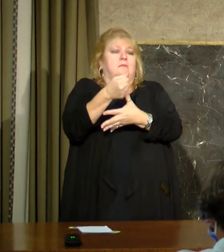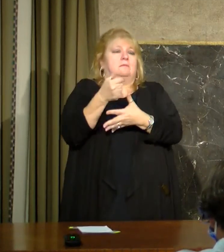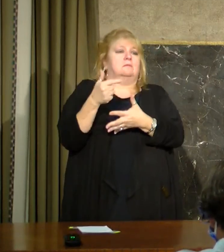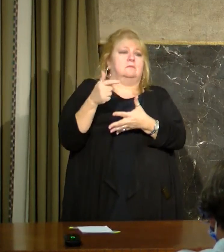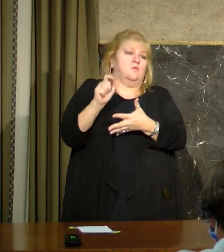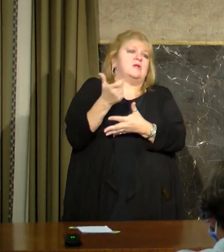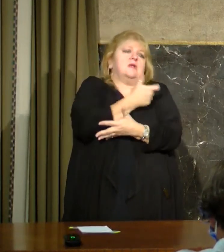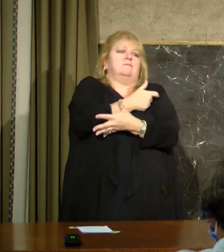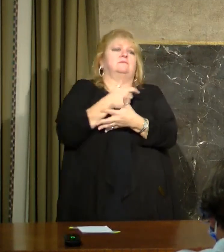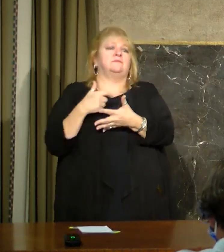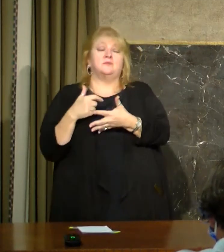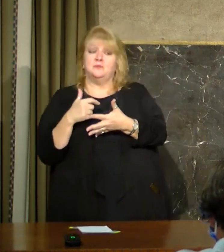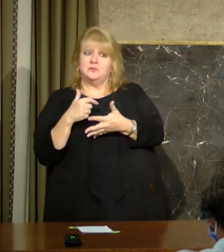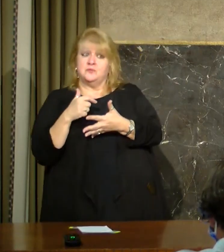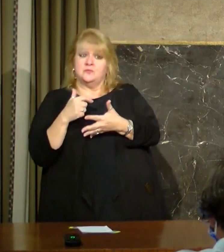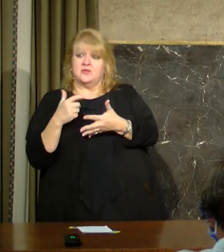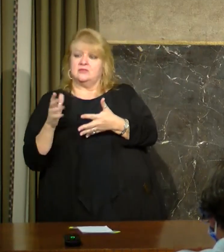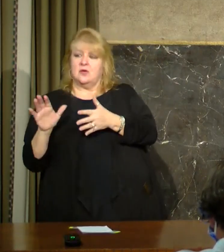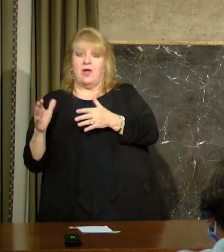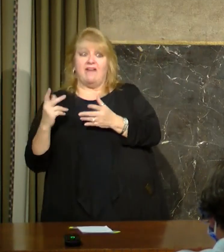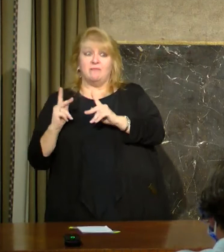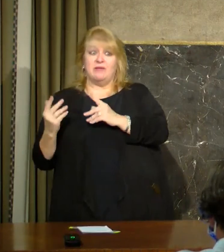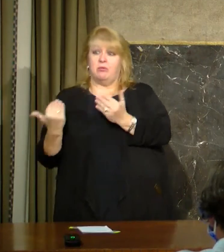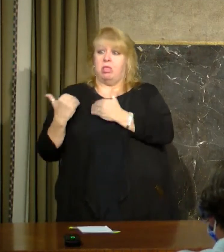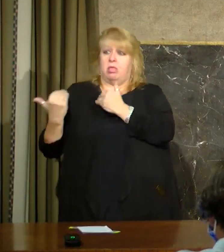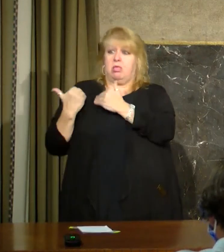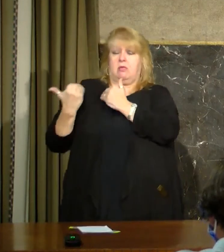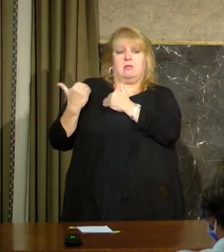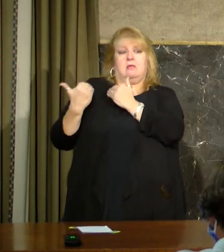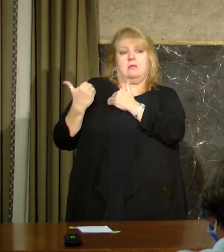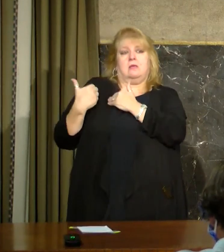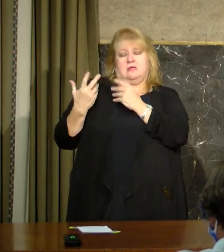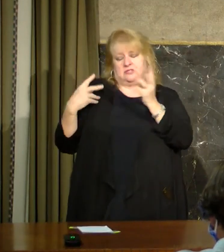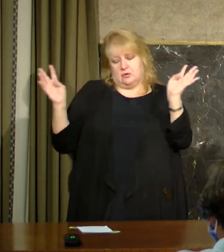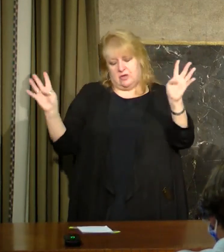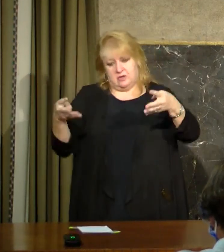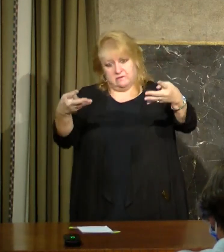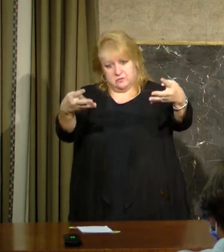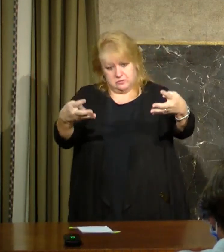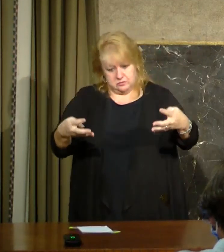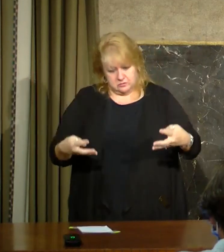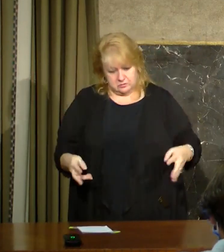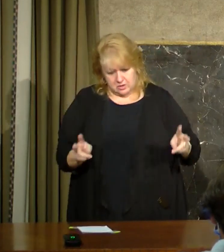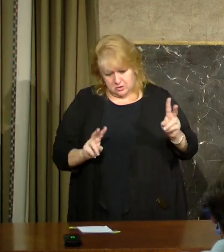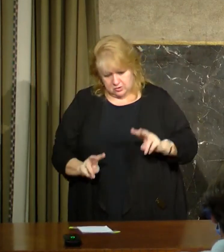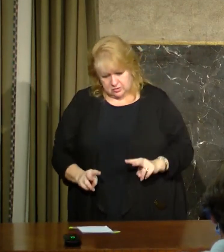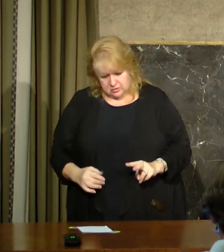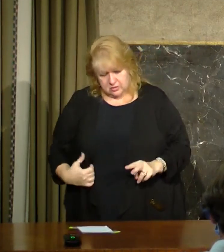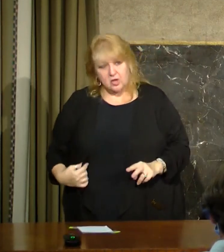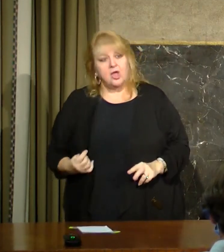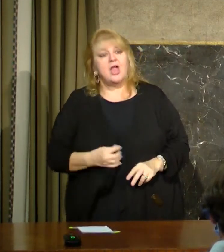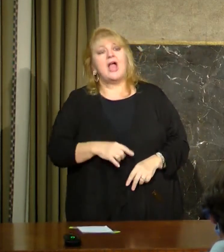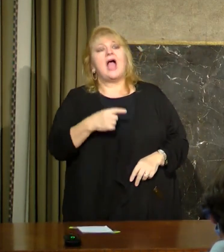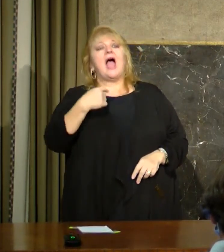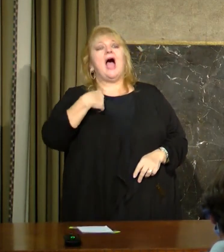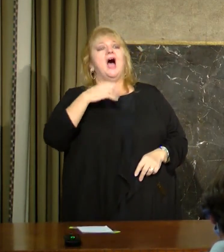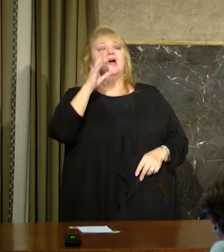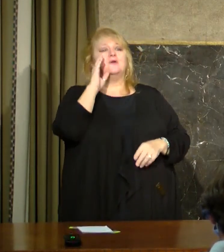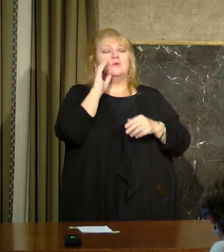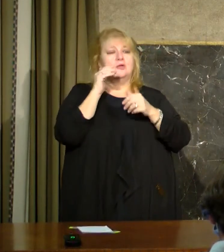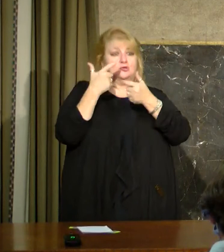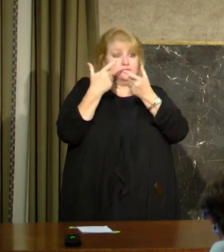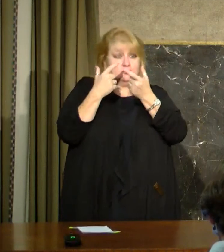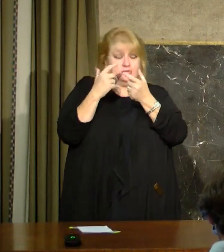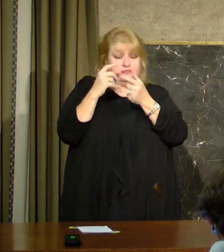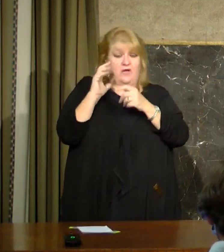anybody about those things. And we told you early on that we were going to do everything we could to conform our plan to those ASIP recommendations because